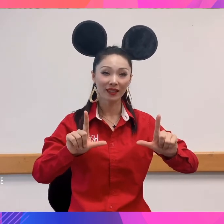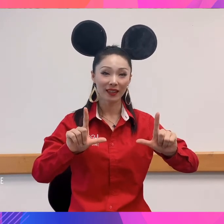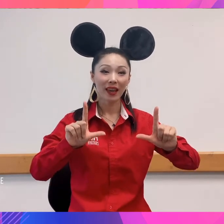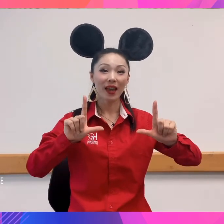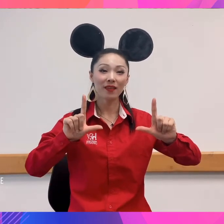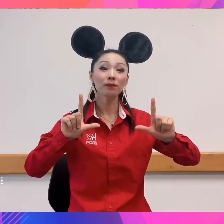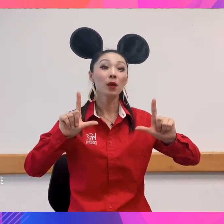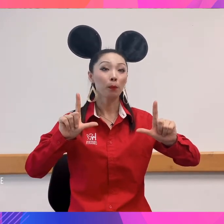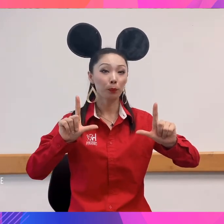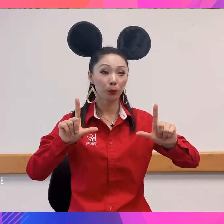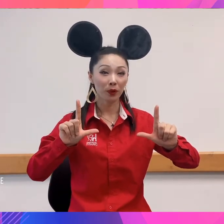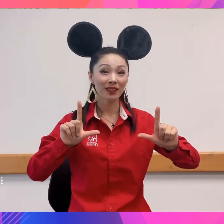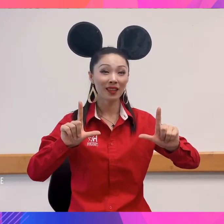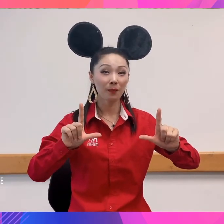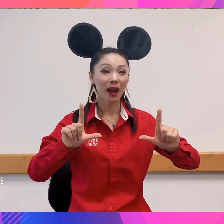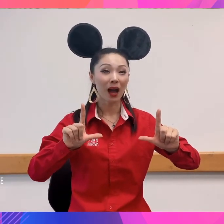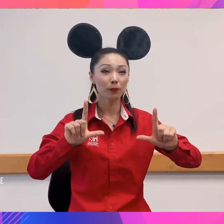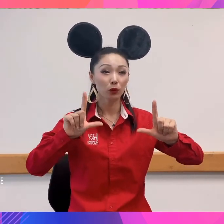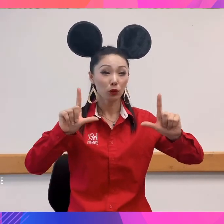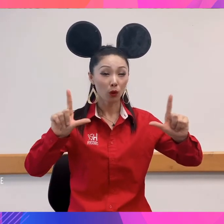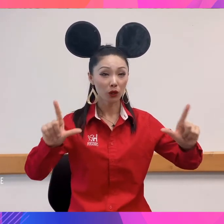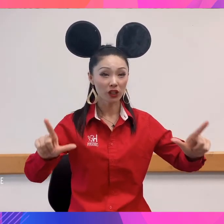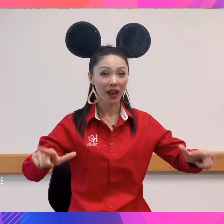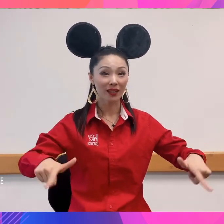and then bring them up on your chest.